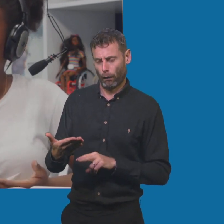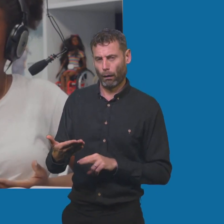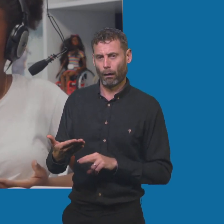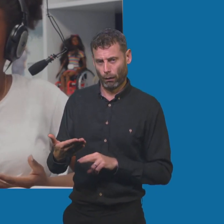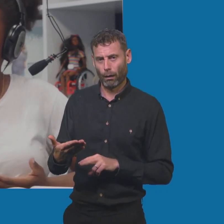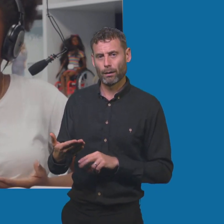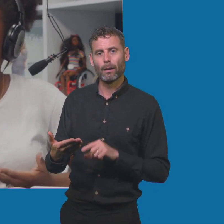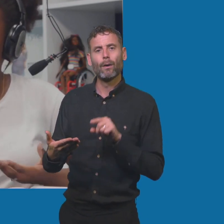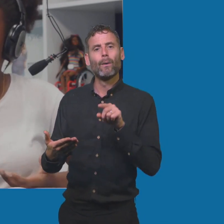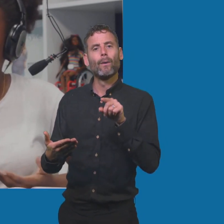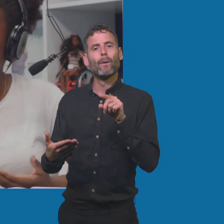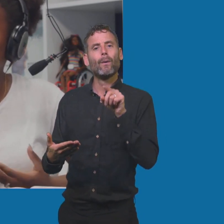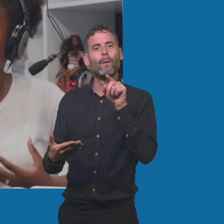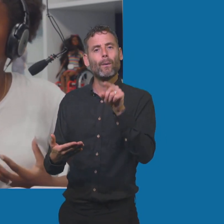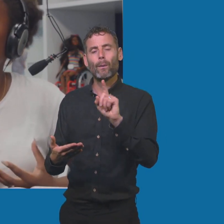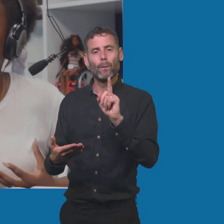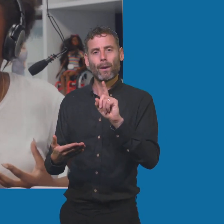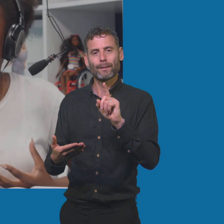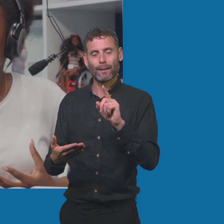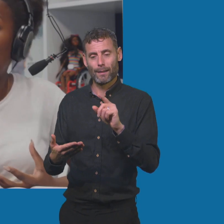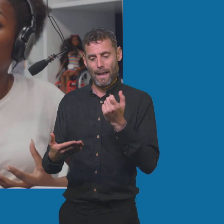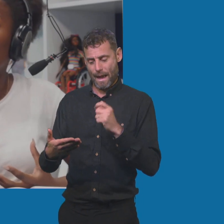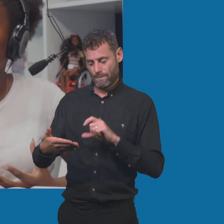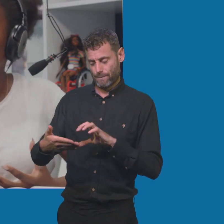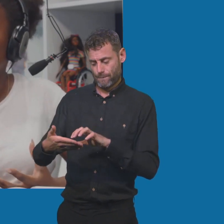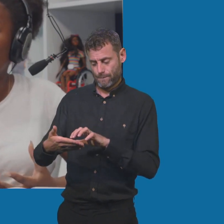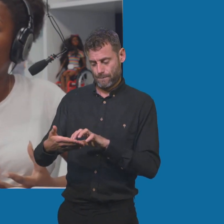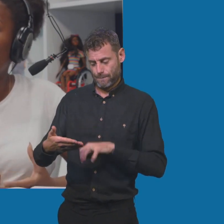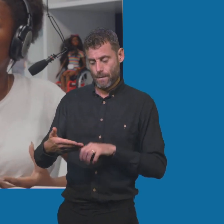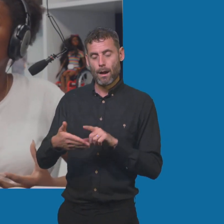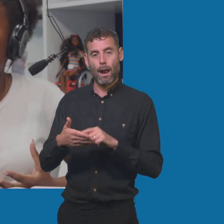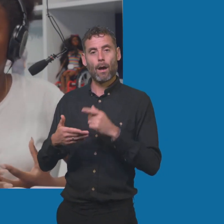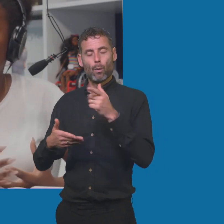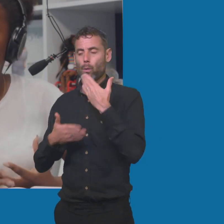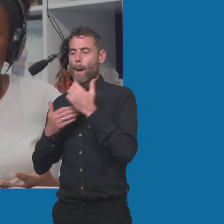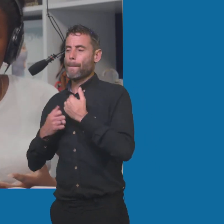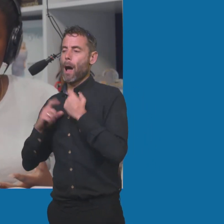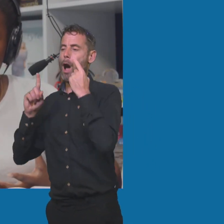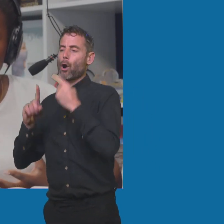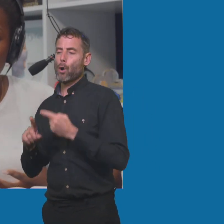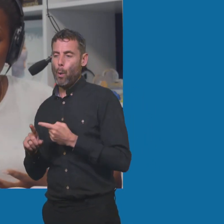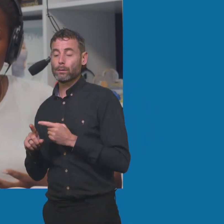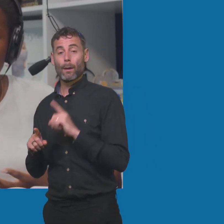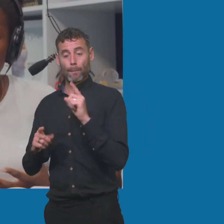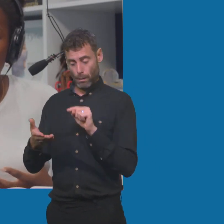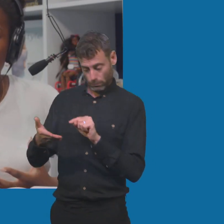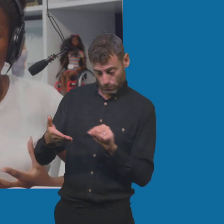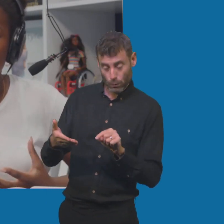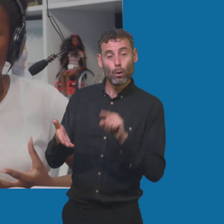point, like a place for readers to actually write their goals or what to do next or how they should approach a situation. It just